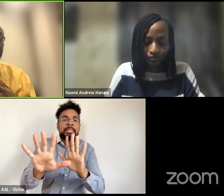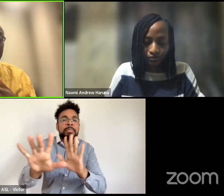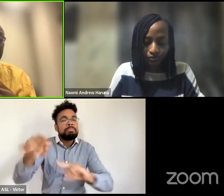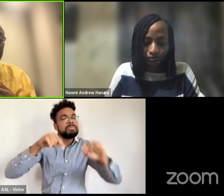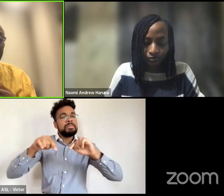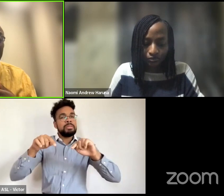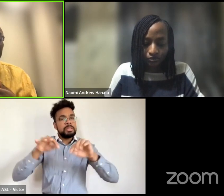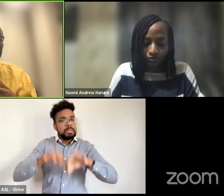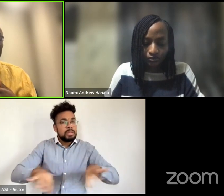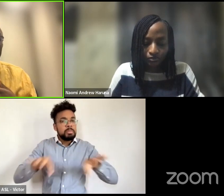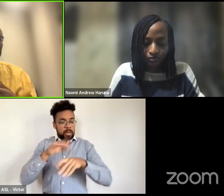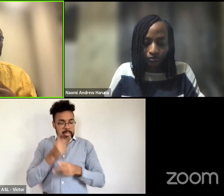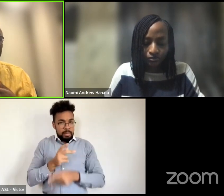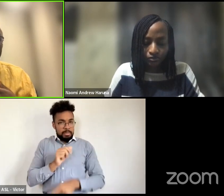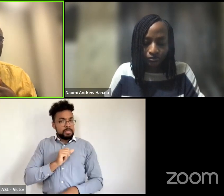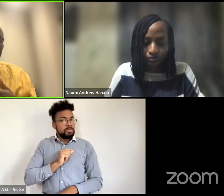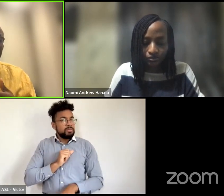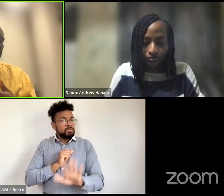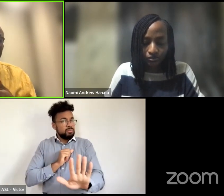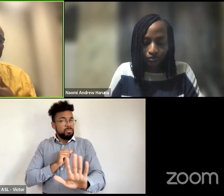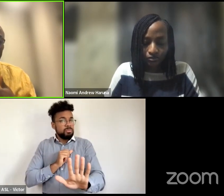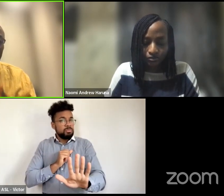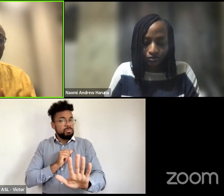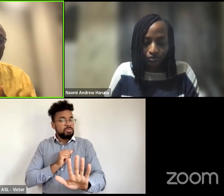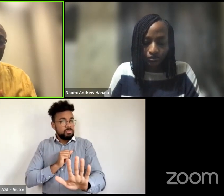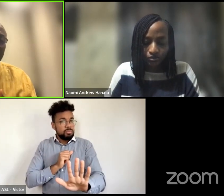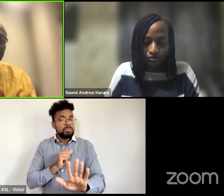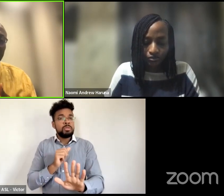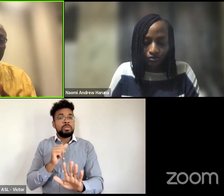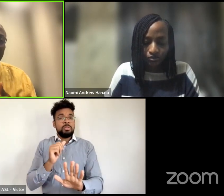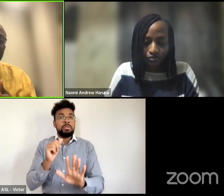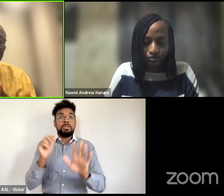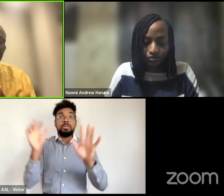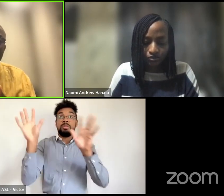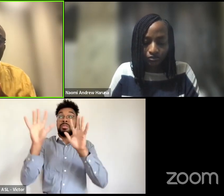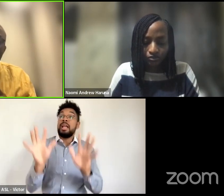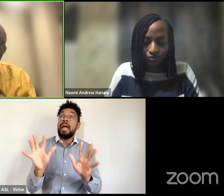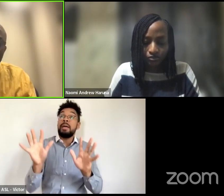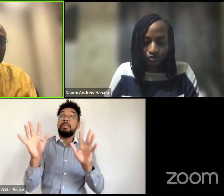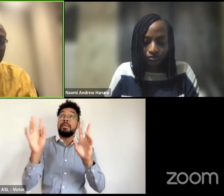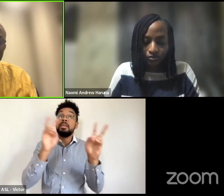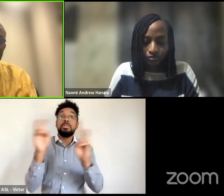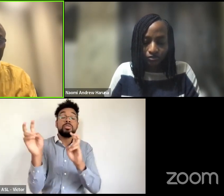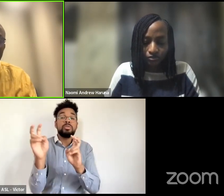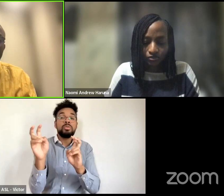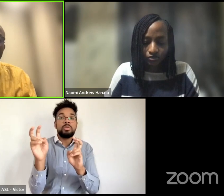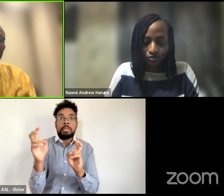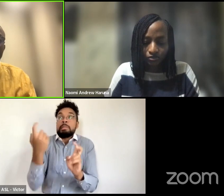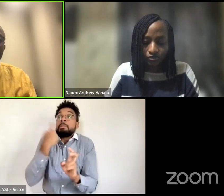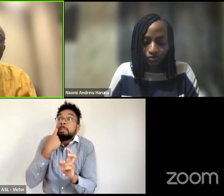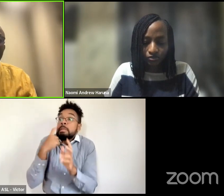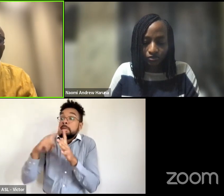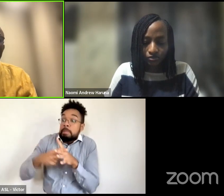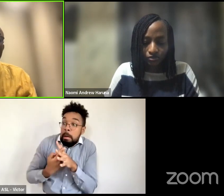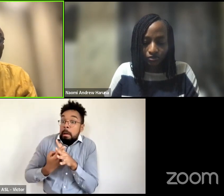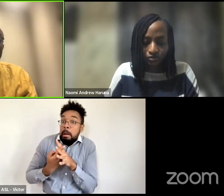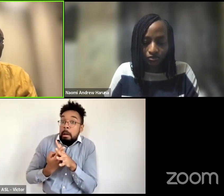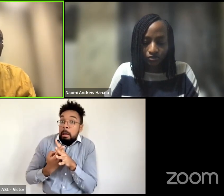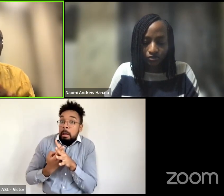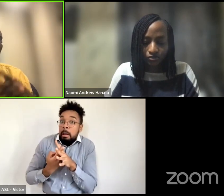us to also know that the issues of climate change is not a new issue is not